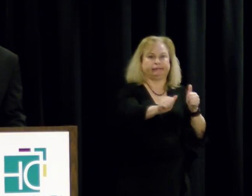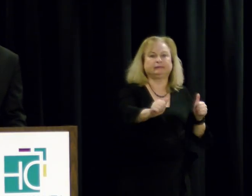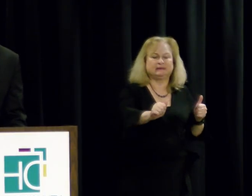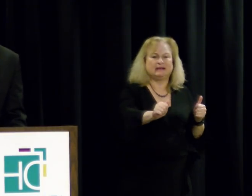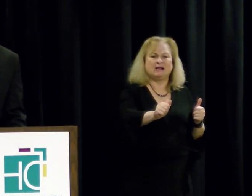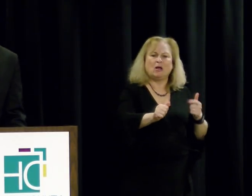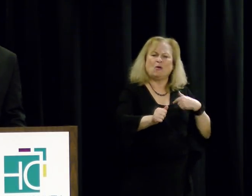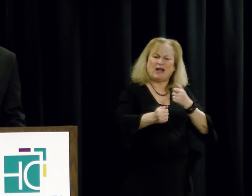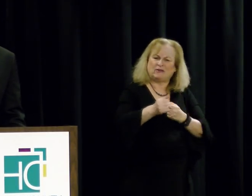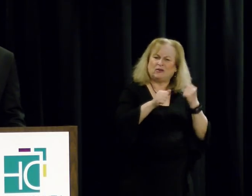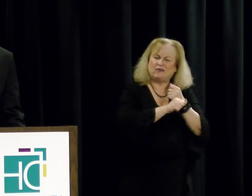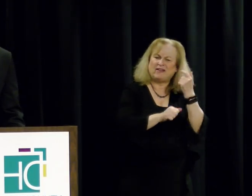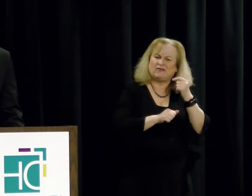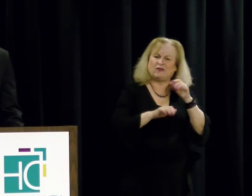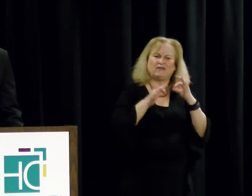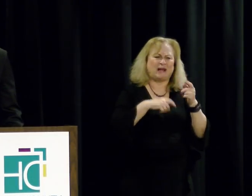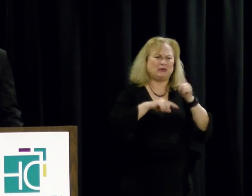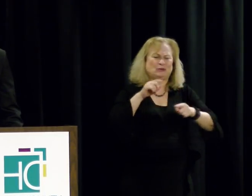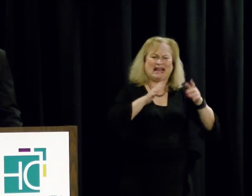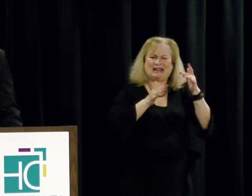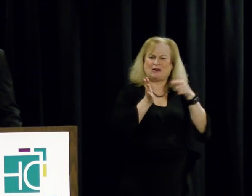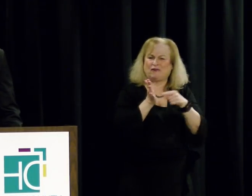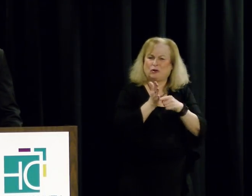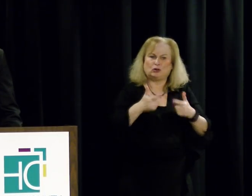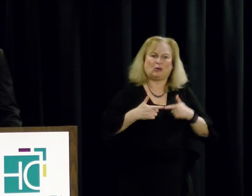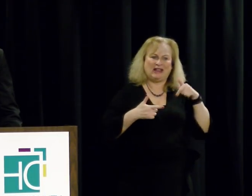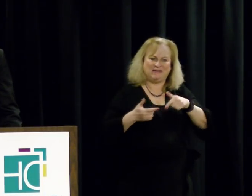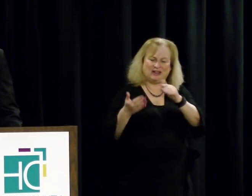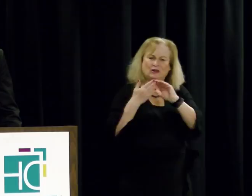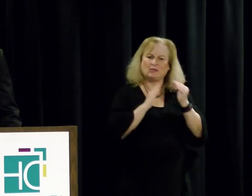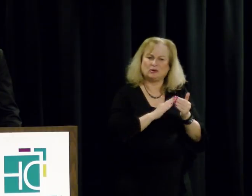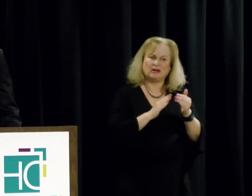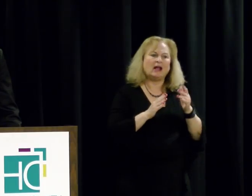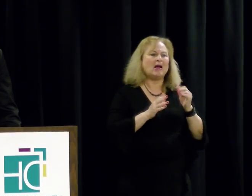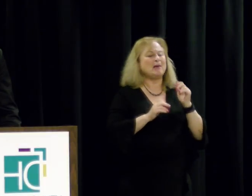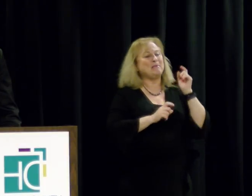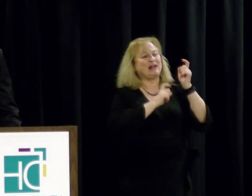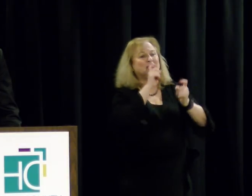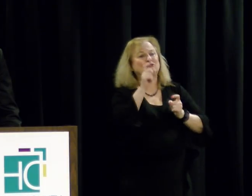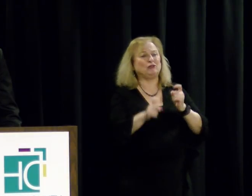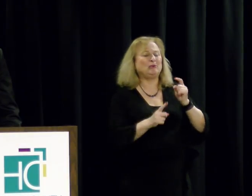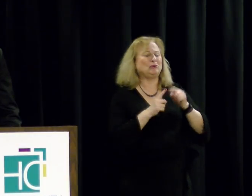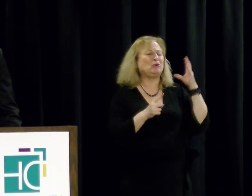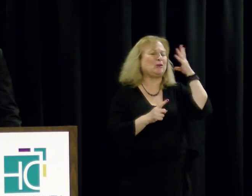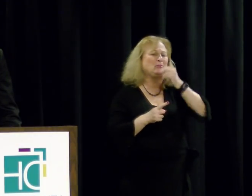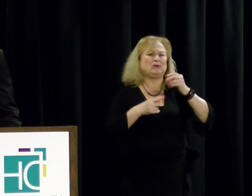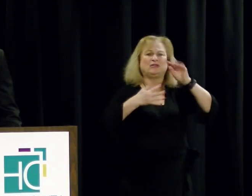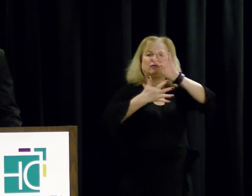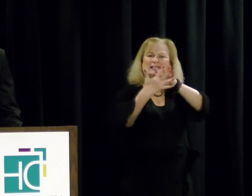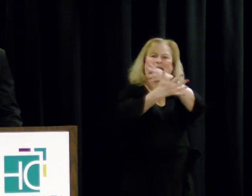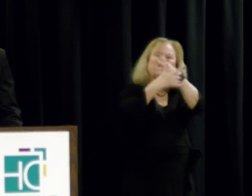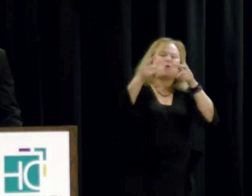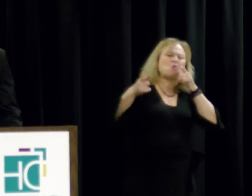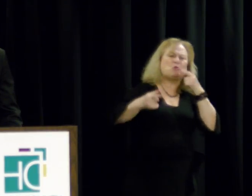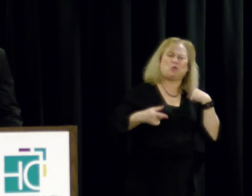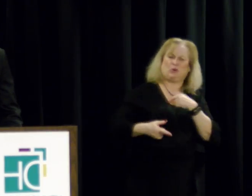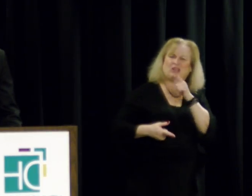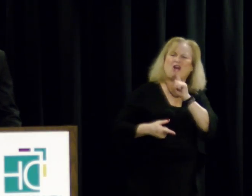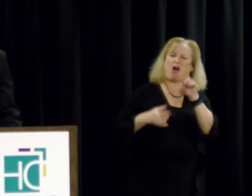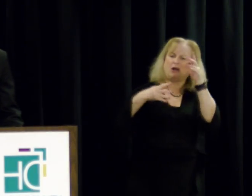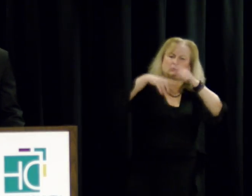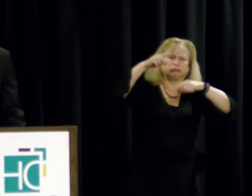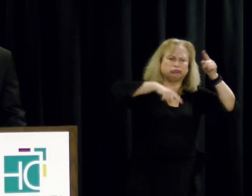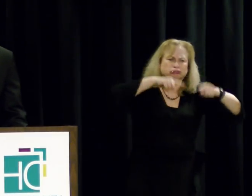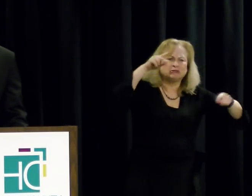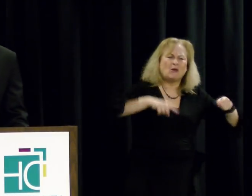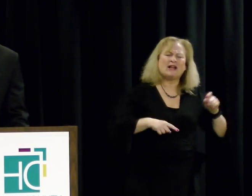barely afford to live in our community, but contribute to the beautiful tapestry of who we are. We